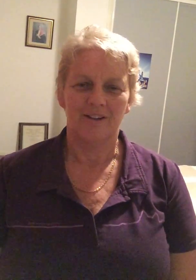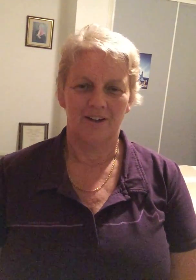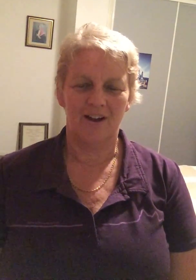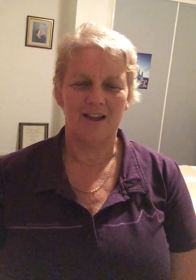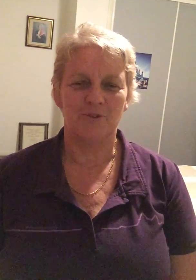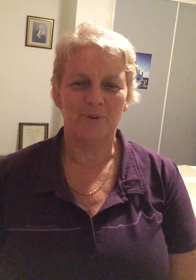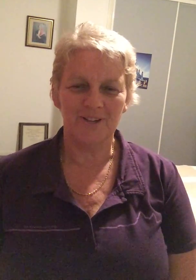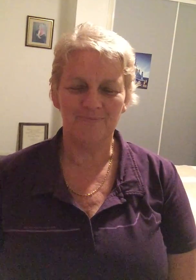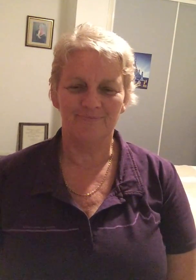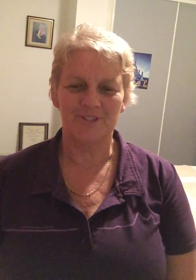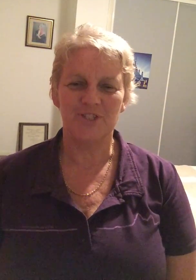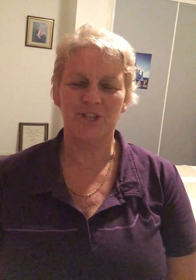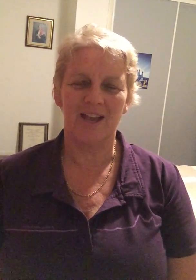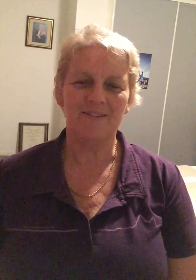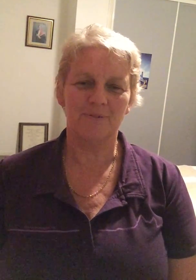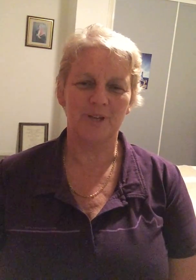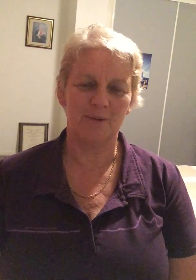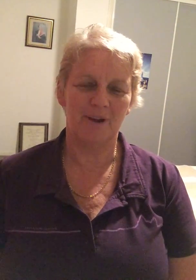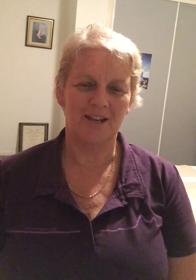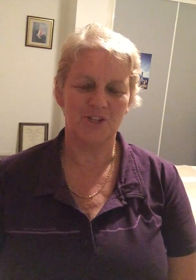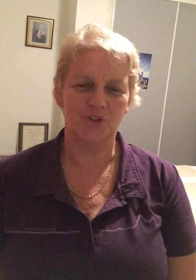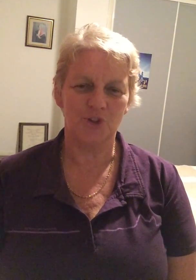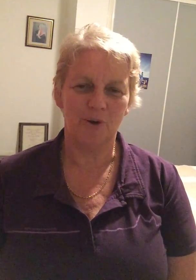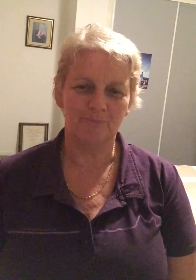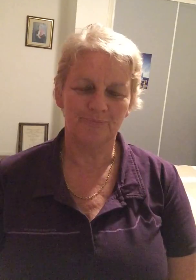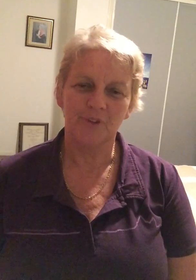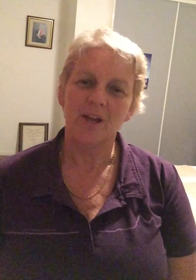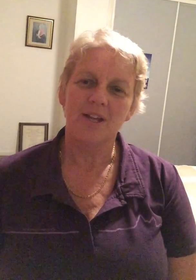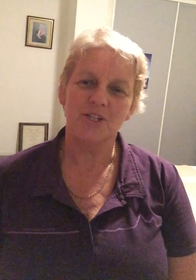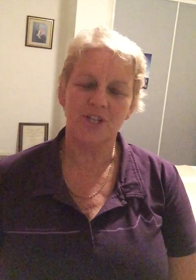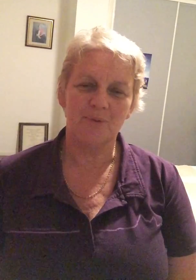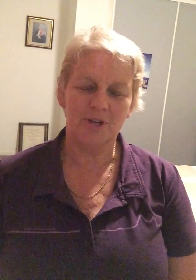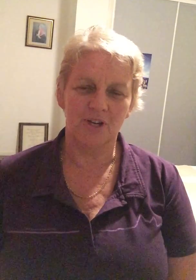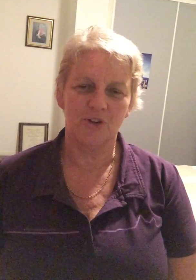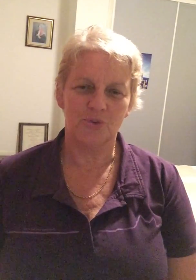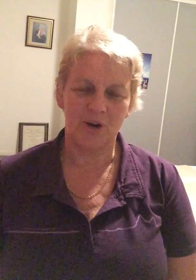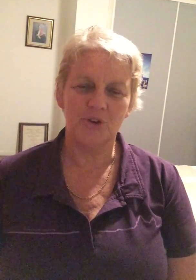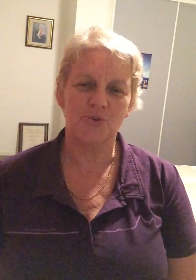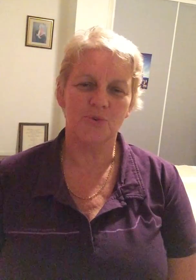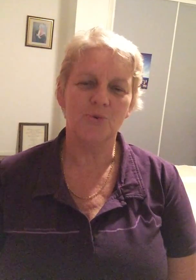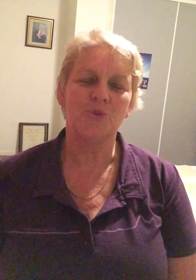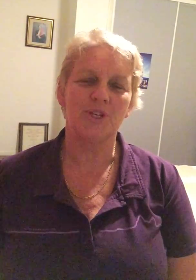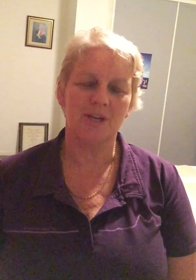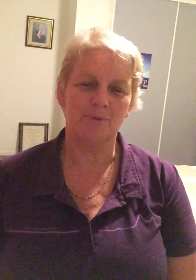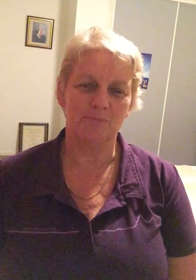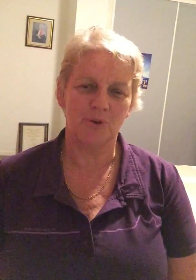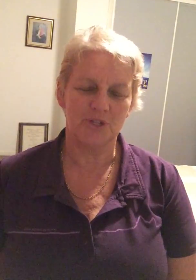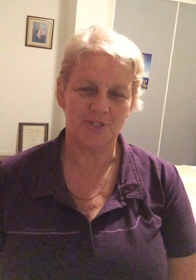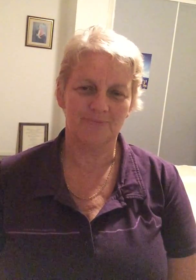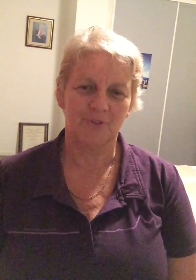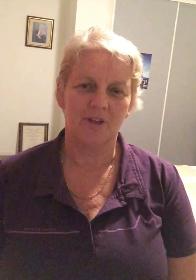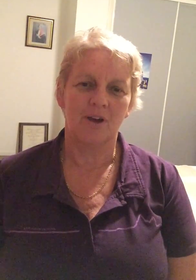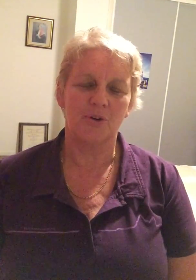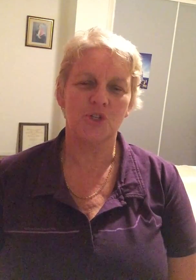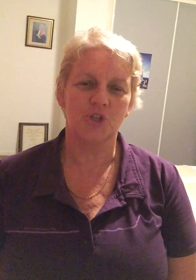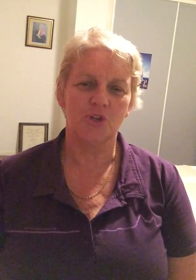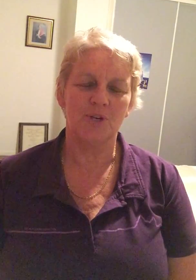Hi everybody this is Kay from KayBailey.com. Today we're going to run through the tapping points. I want to show you